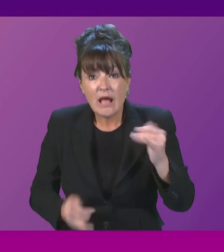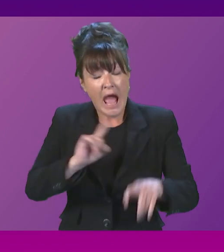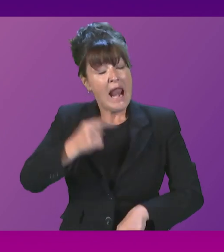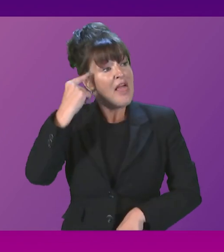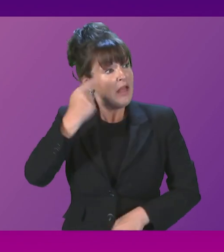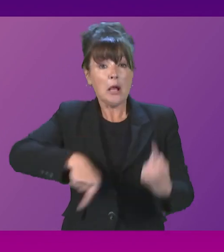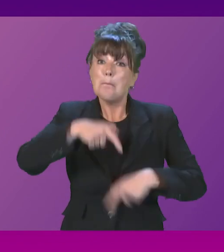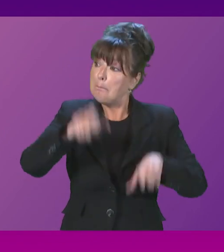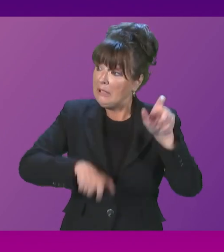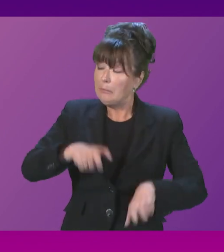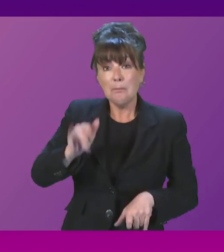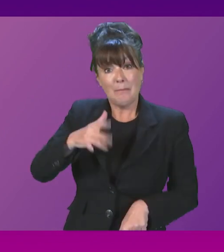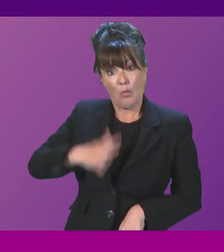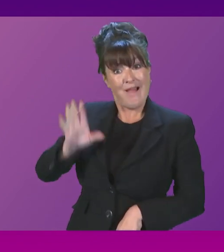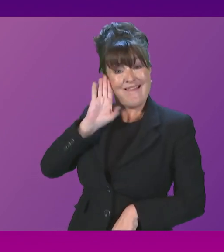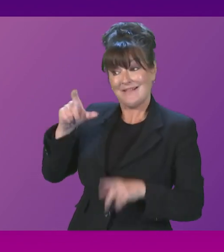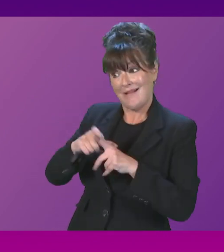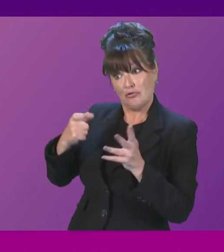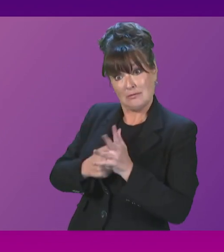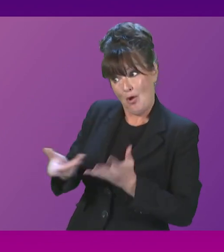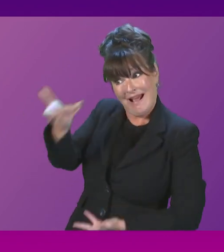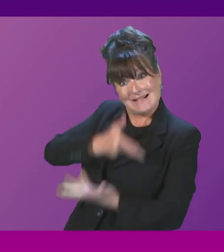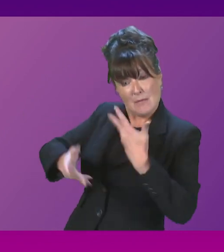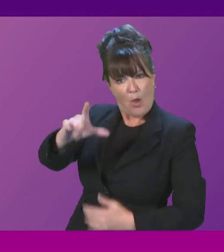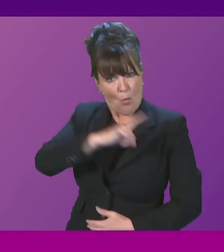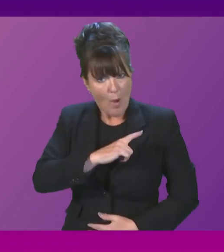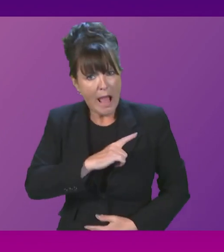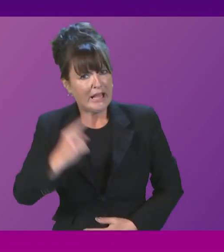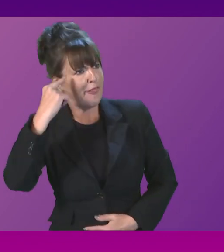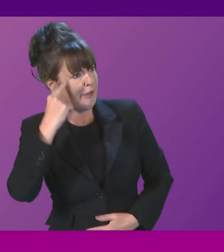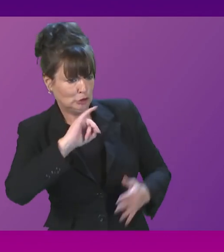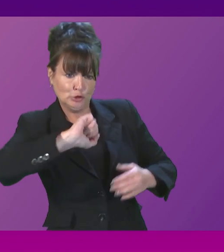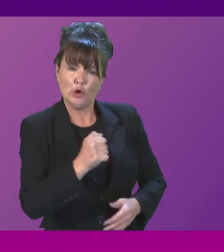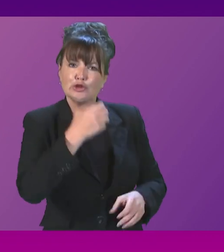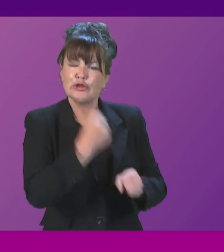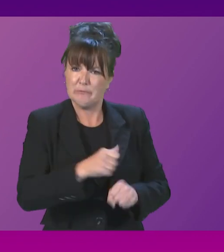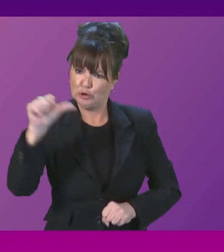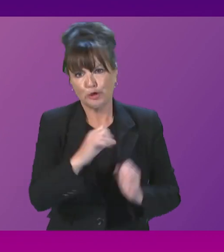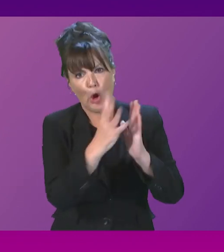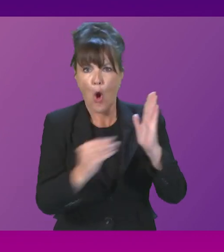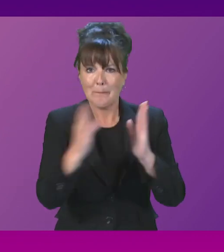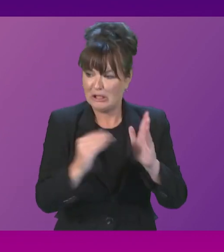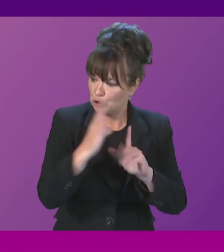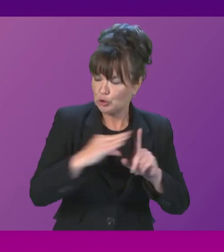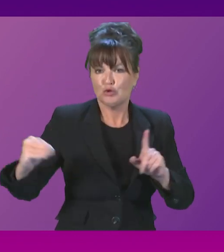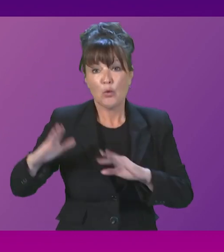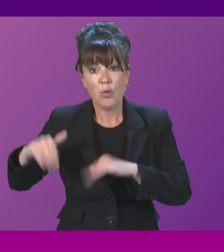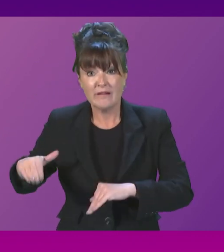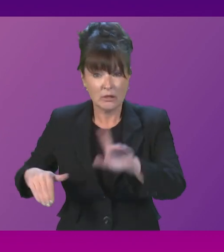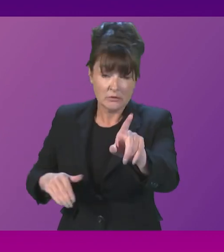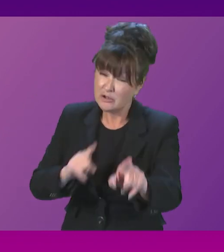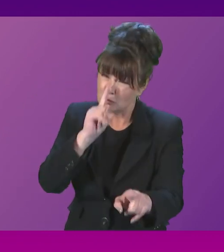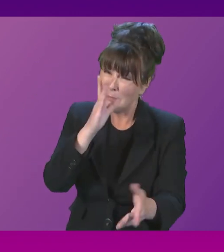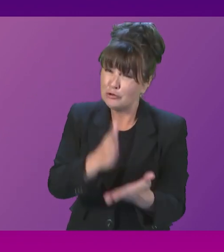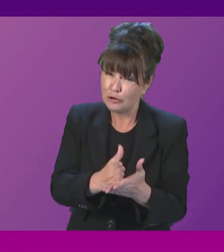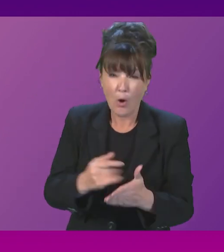today explain why he thinks the Scottish Government should emulate those policies. For the avoidance of doubt, presiding